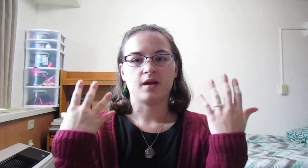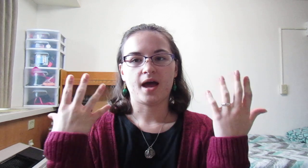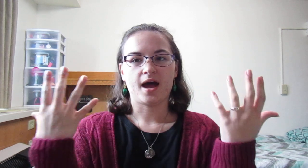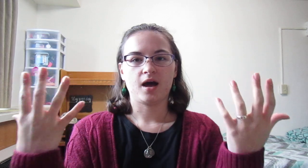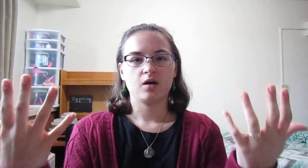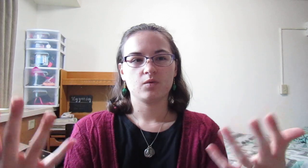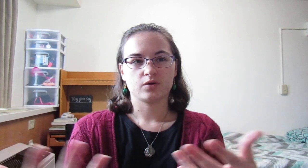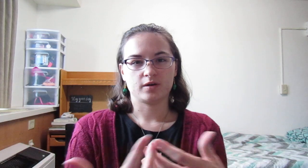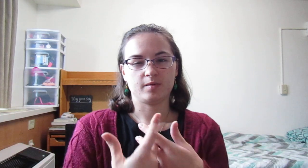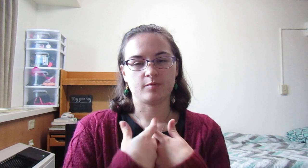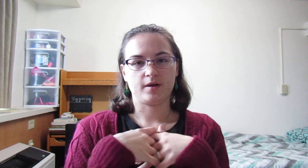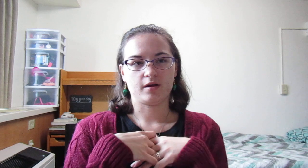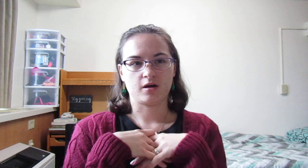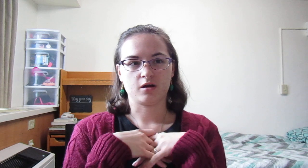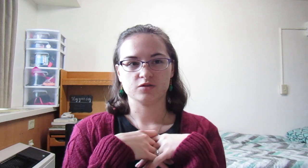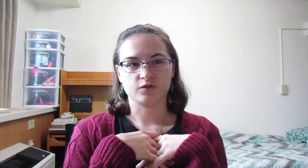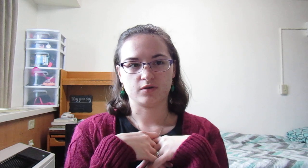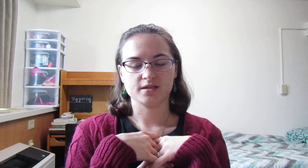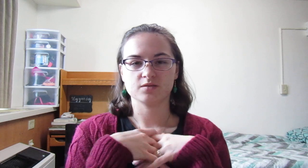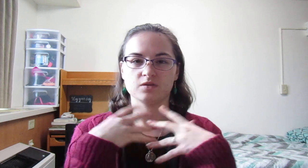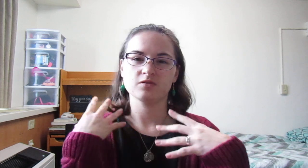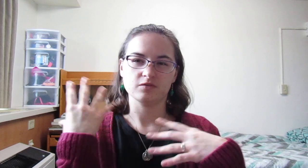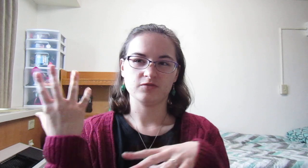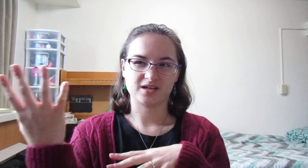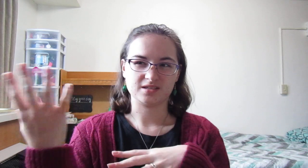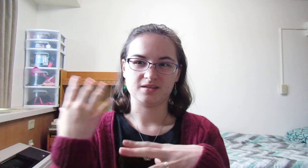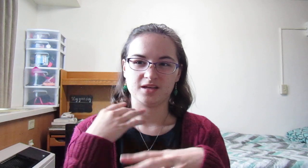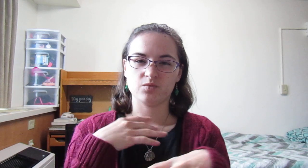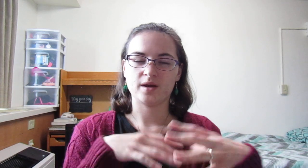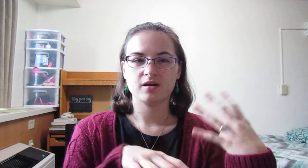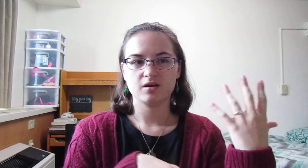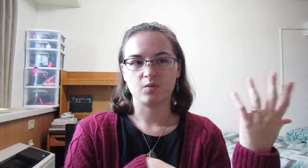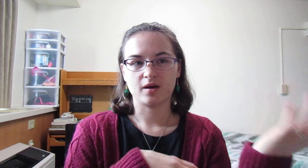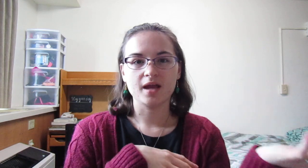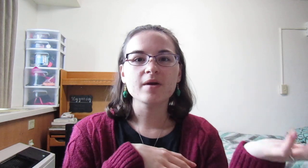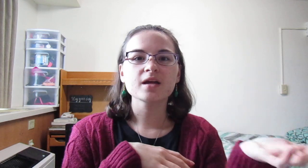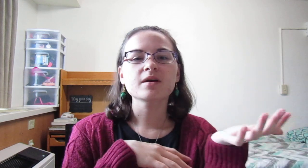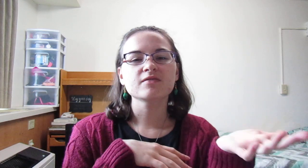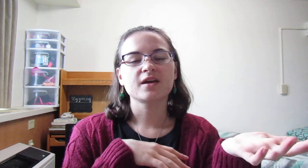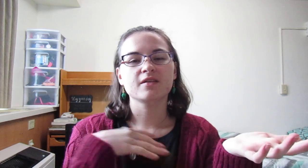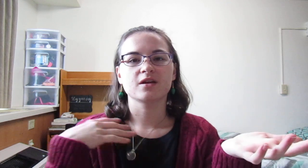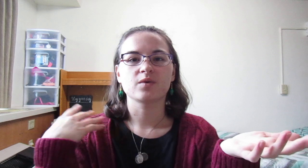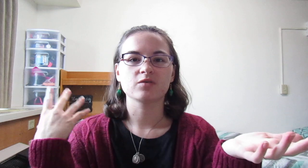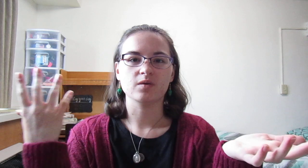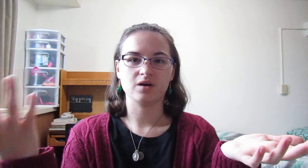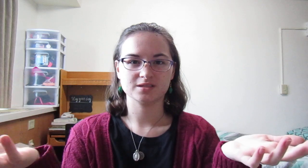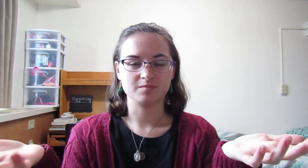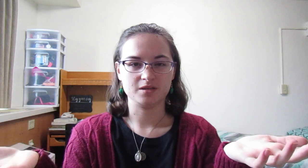how we're going to be preparing our hearts for Christ, and really reflecting on, like, where, where am I in my faith, and where do I want to be,